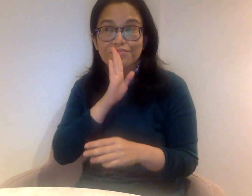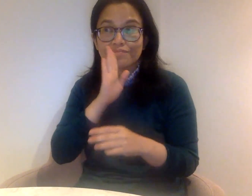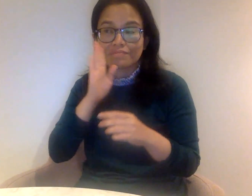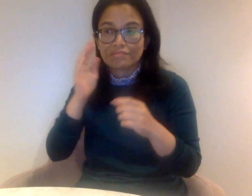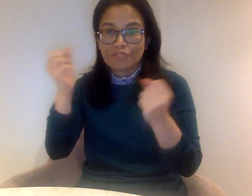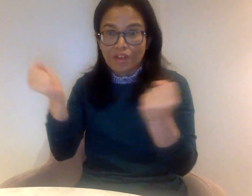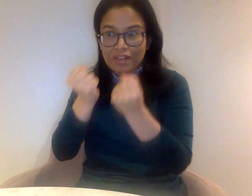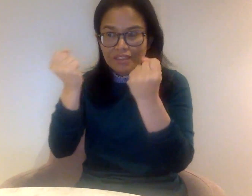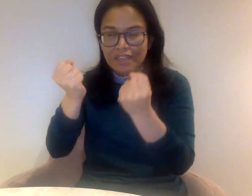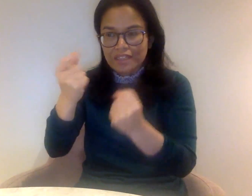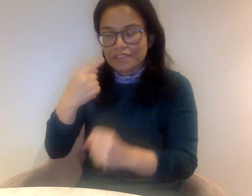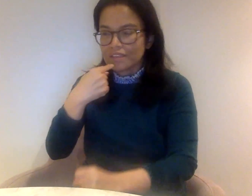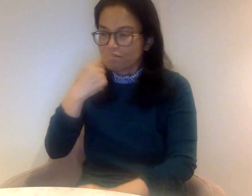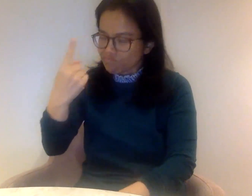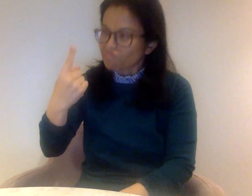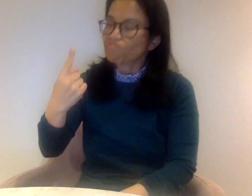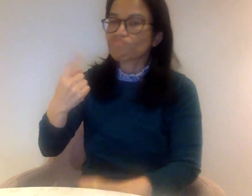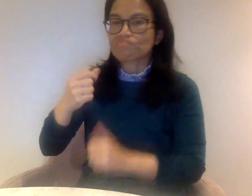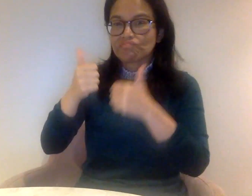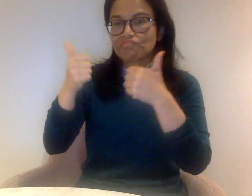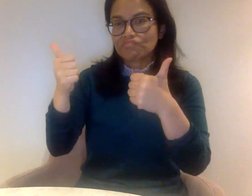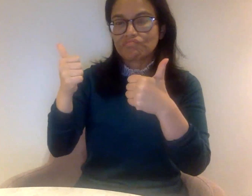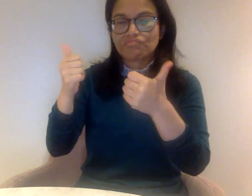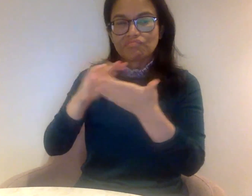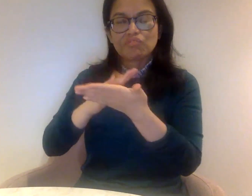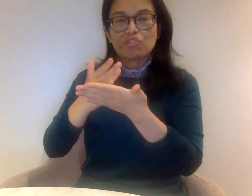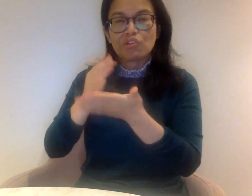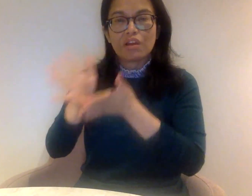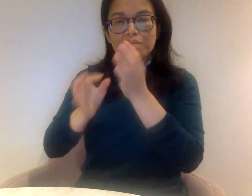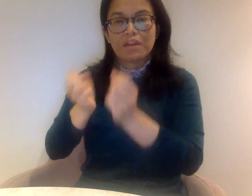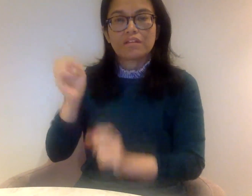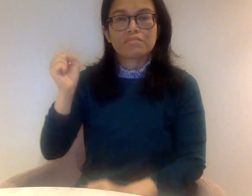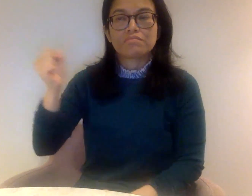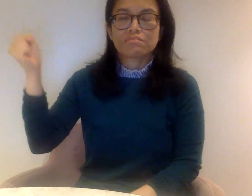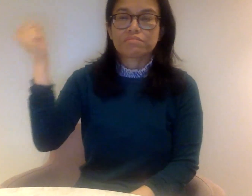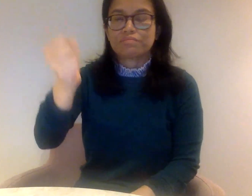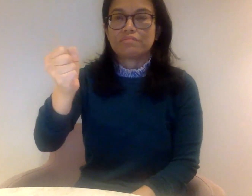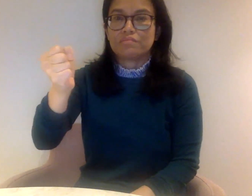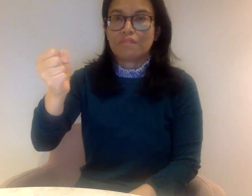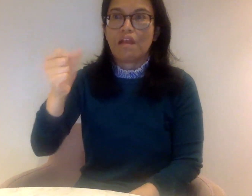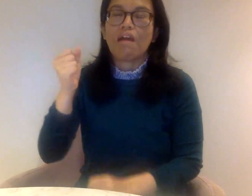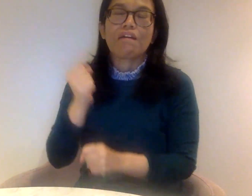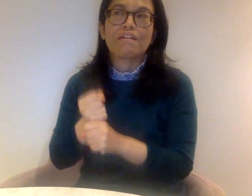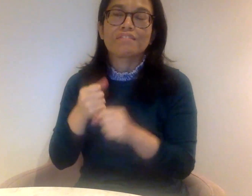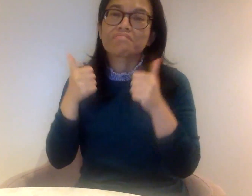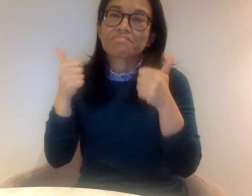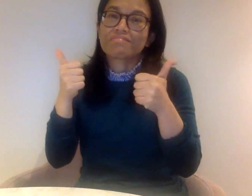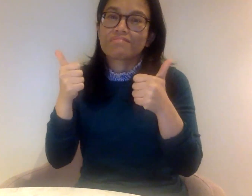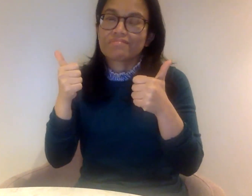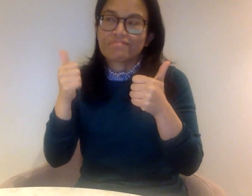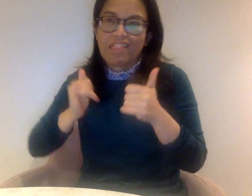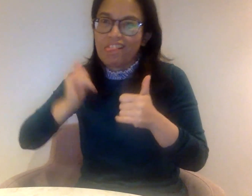If organizers would like to provide sign language interpretation services, first of all, I think